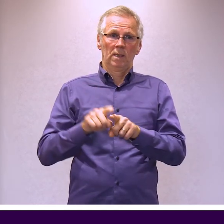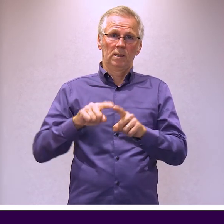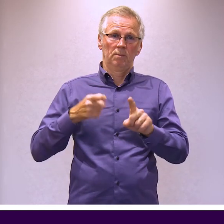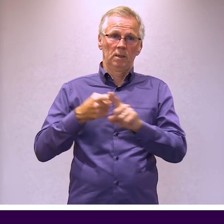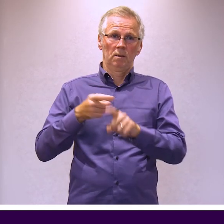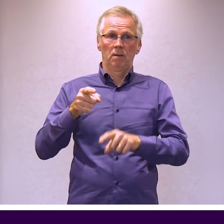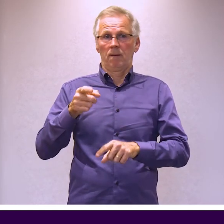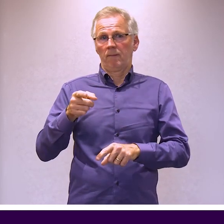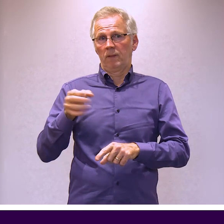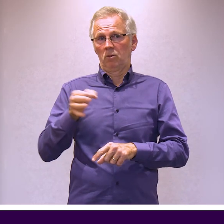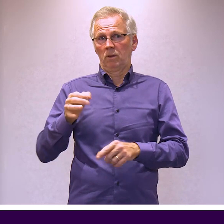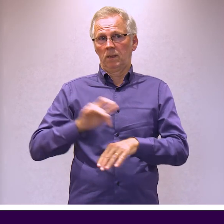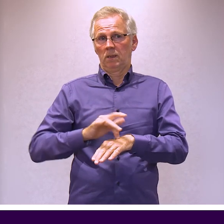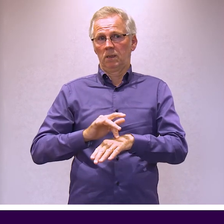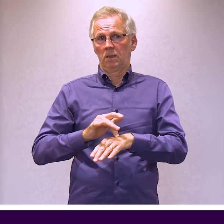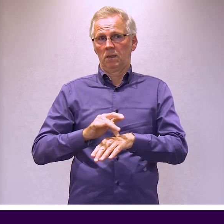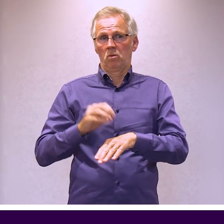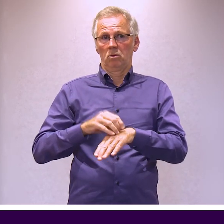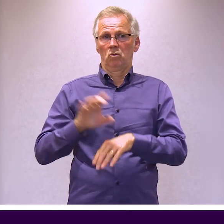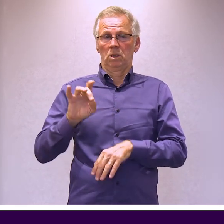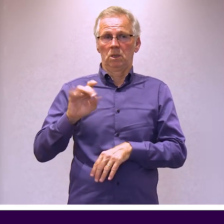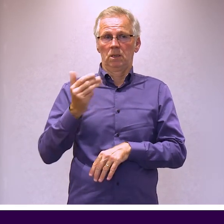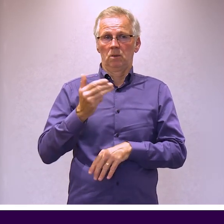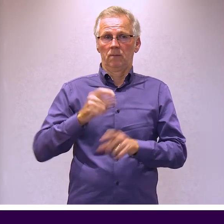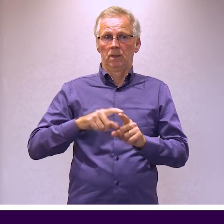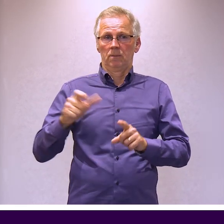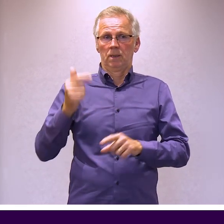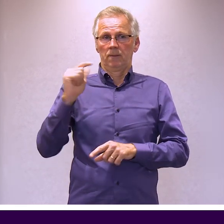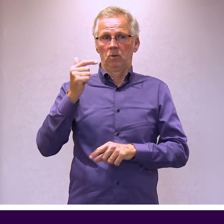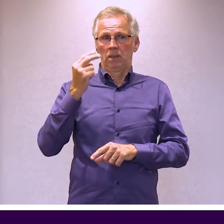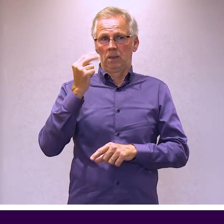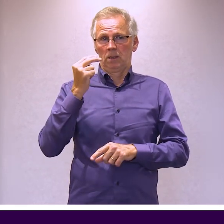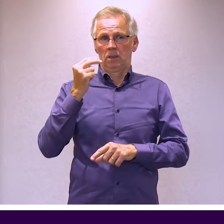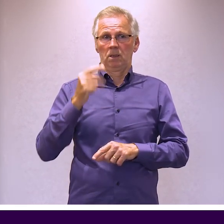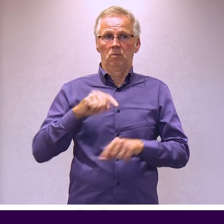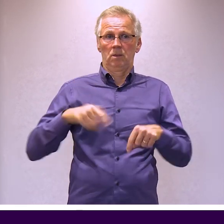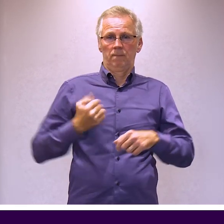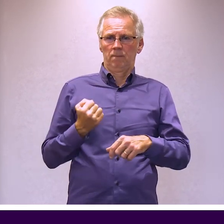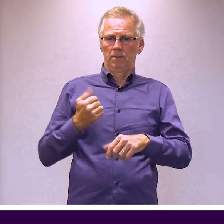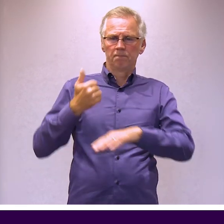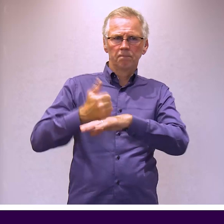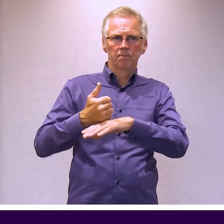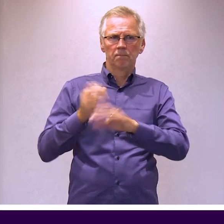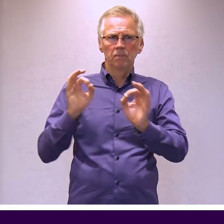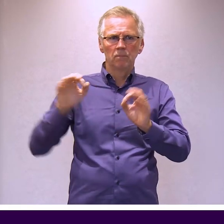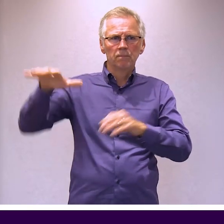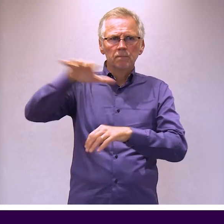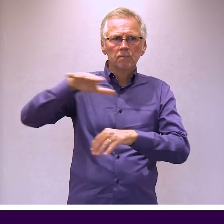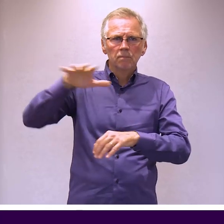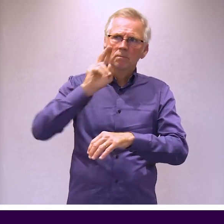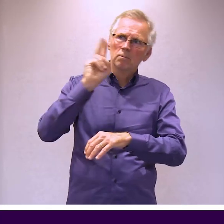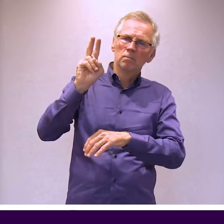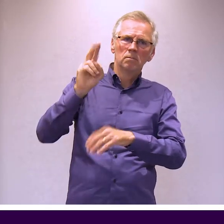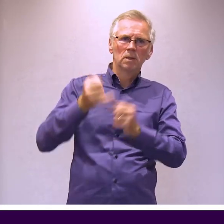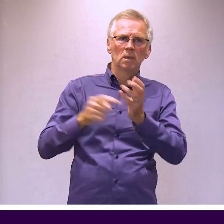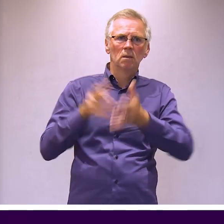and also at the East Kilbride Village Theatre on Tuesday 19th December at 7pm.